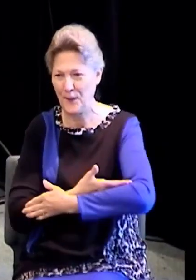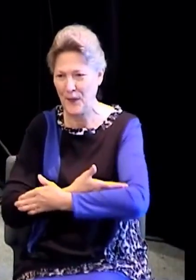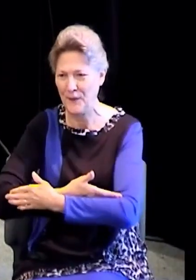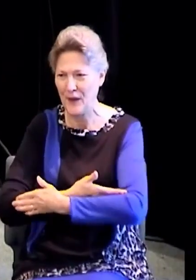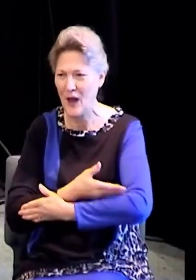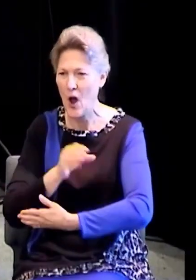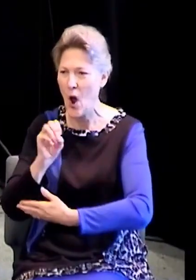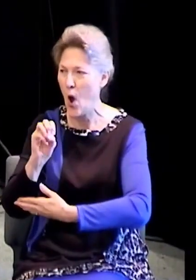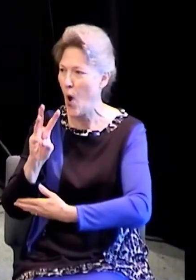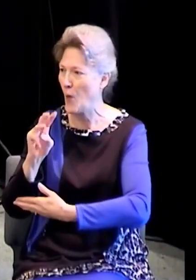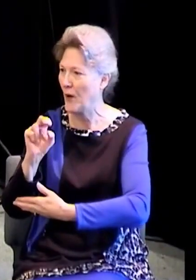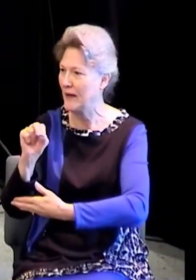We ought to come in.